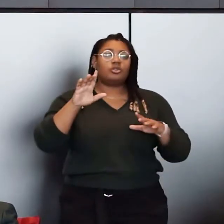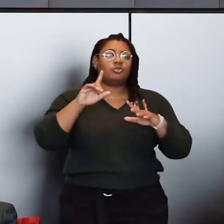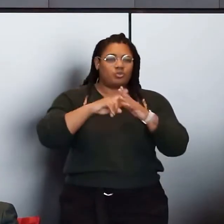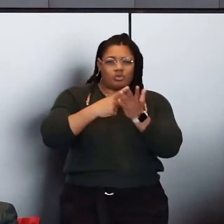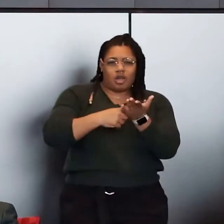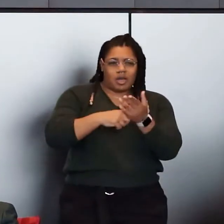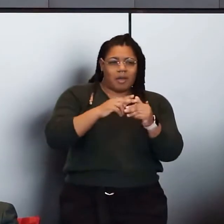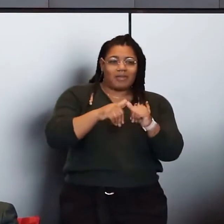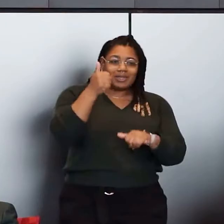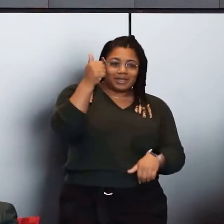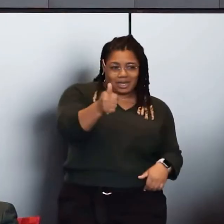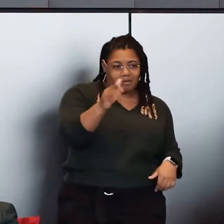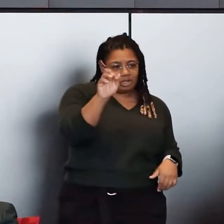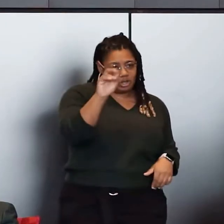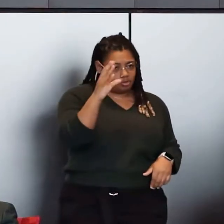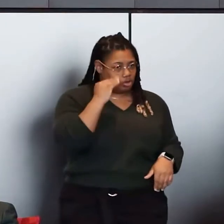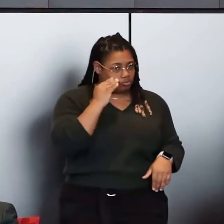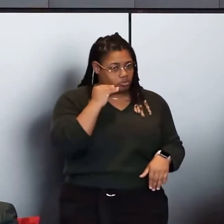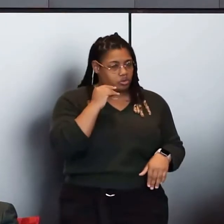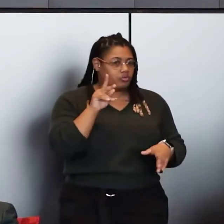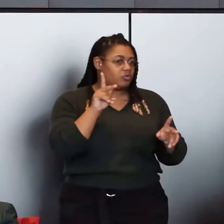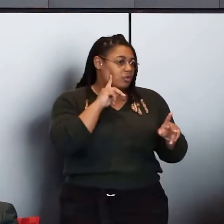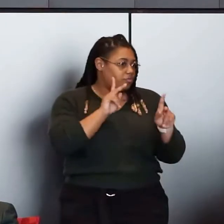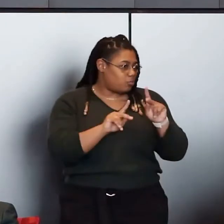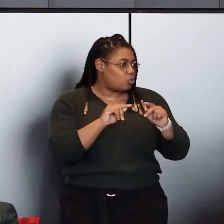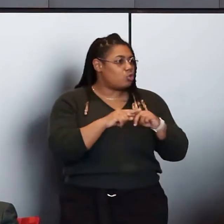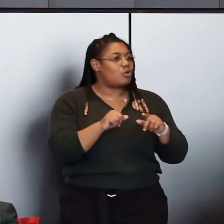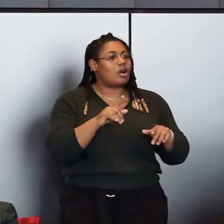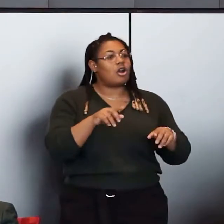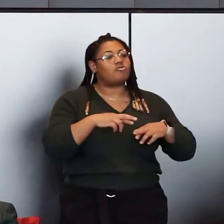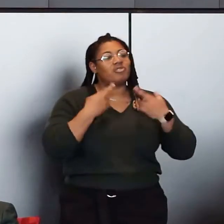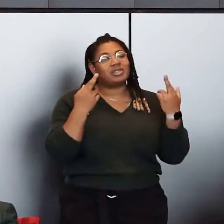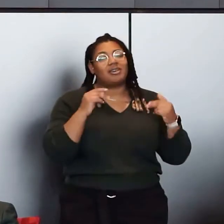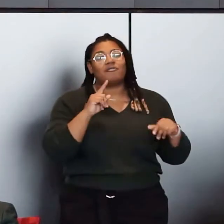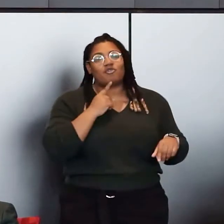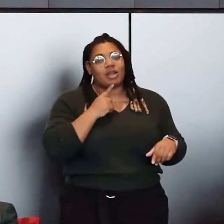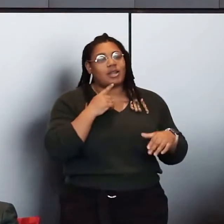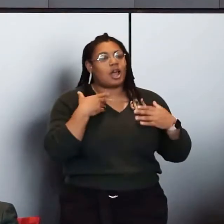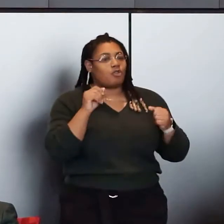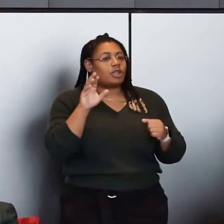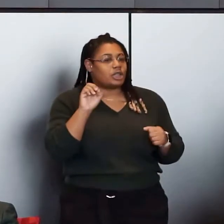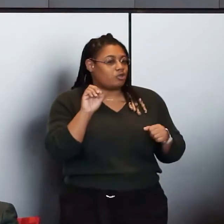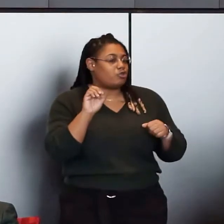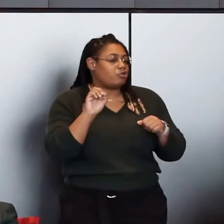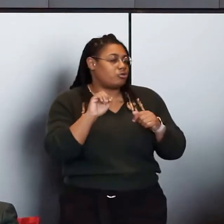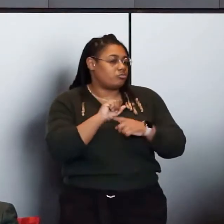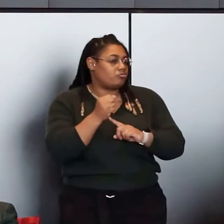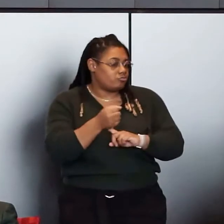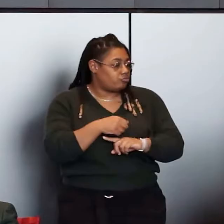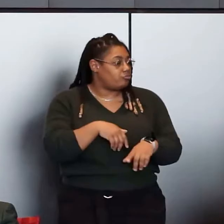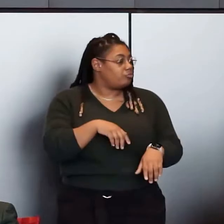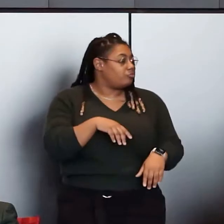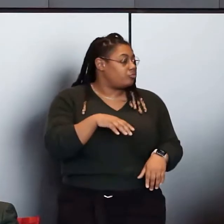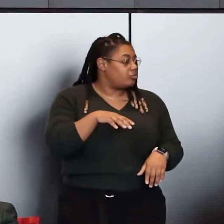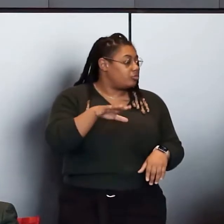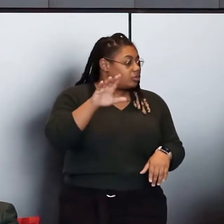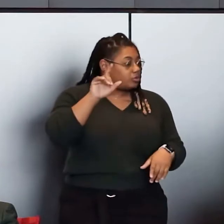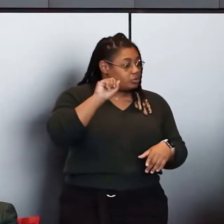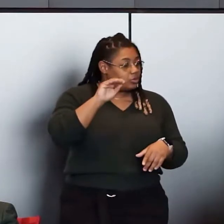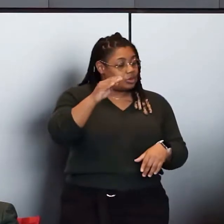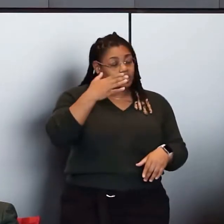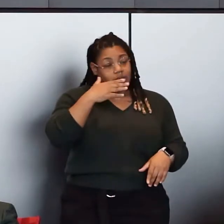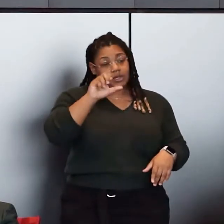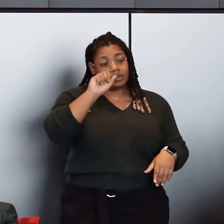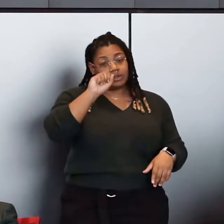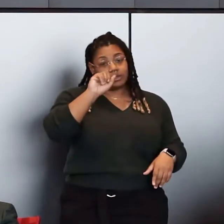experience for people living with or at risk for chronic health conditions, leveraging quality improvement methodology. So think Lean Six Sigma, data